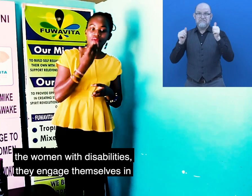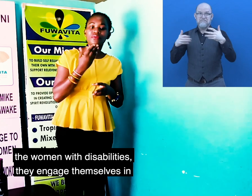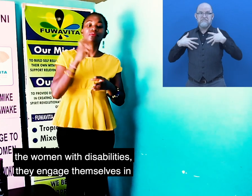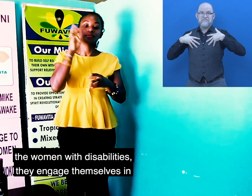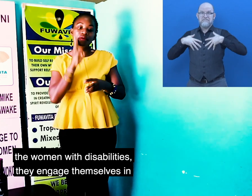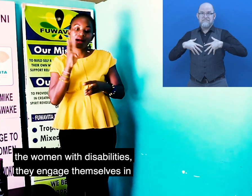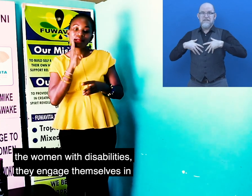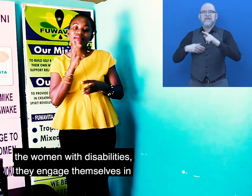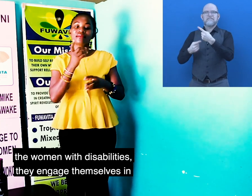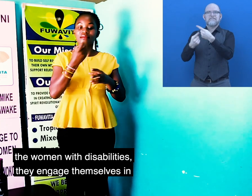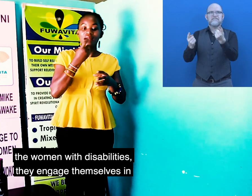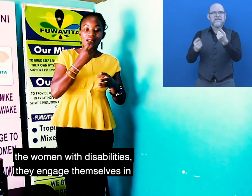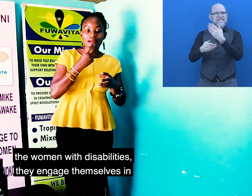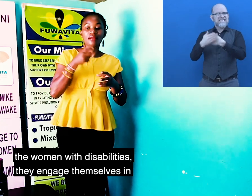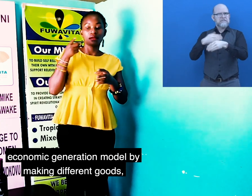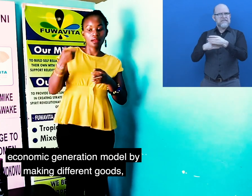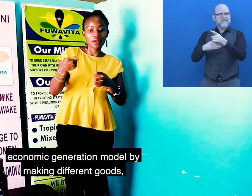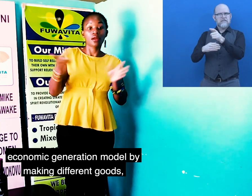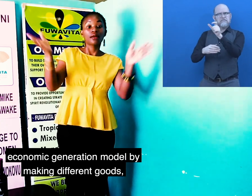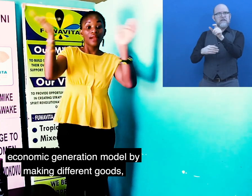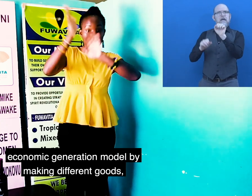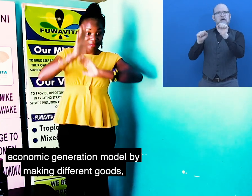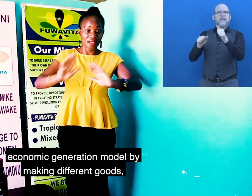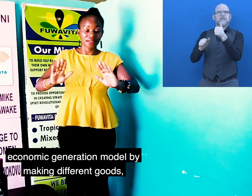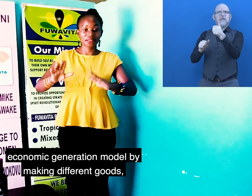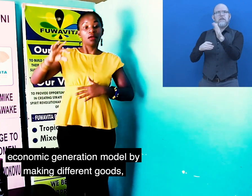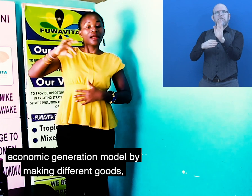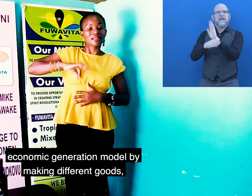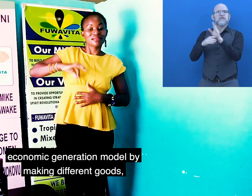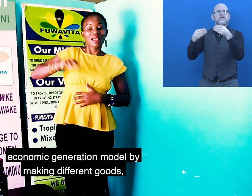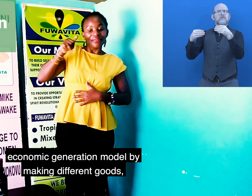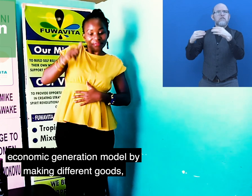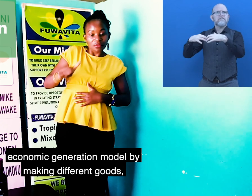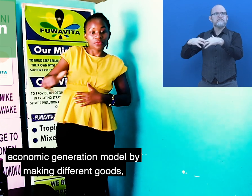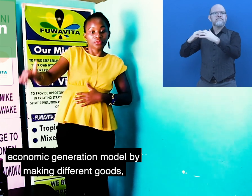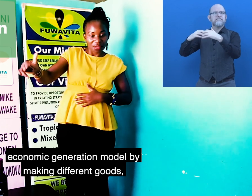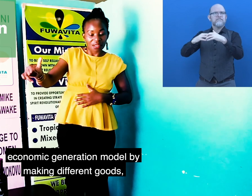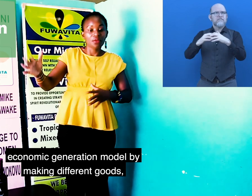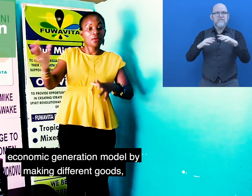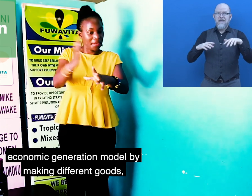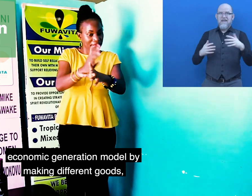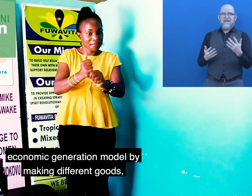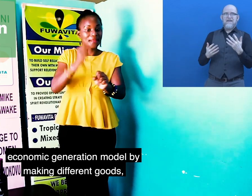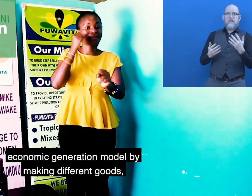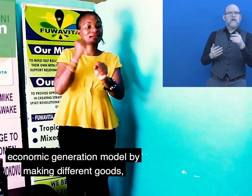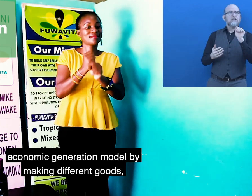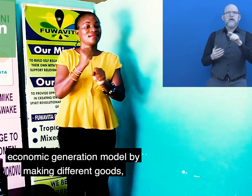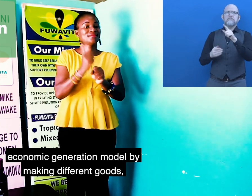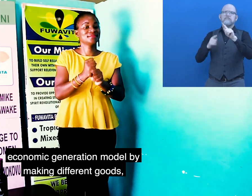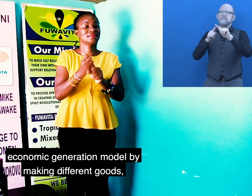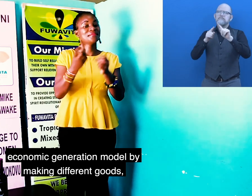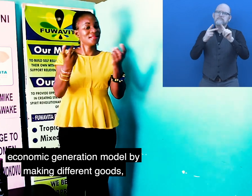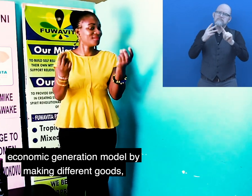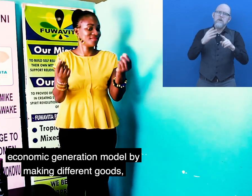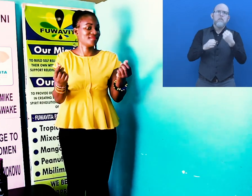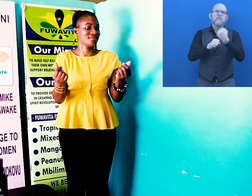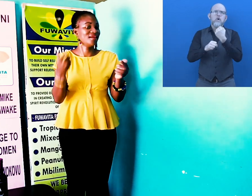disabilities, they engage themselves in economic generation model by making different